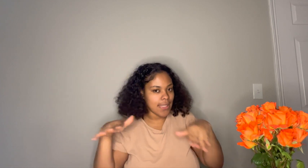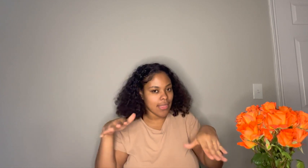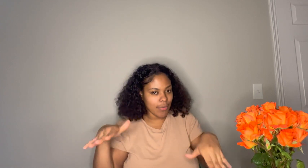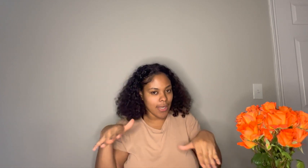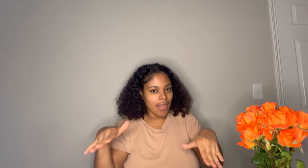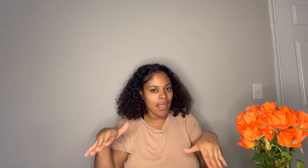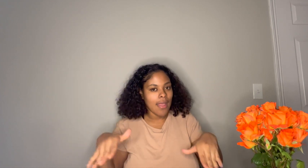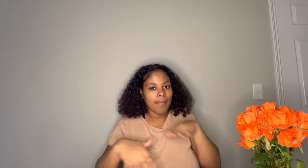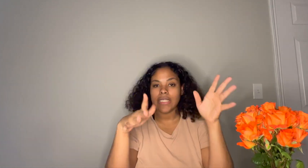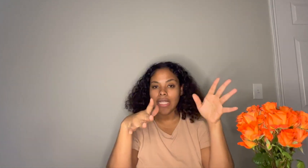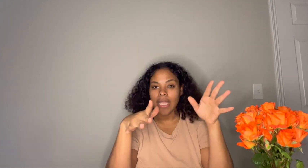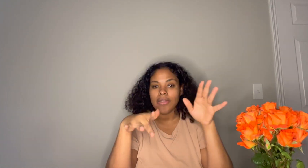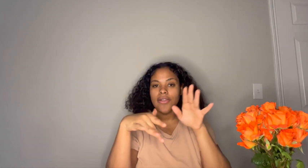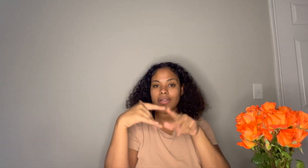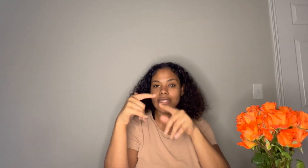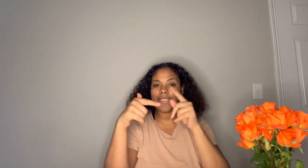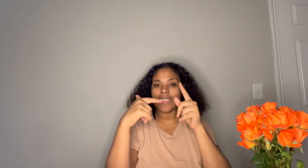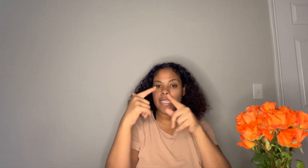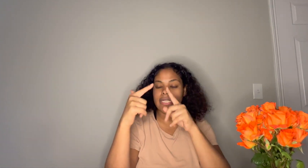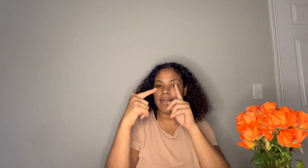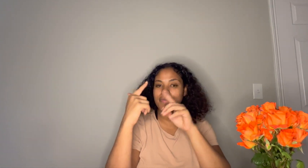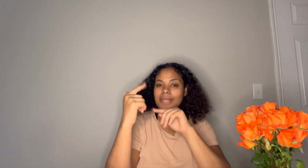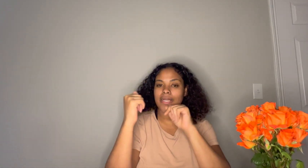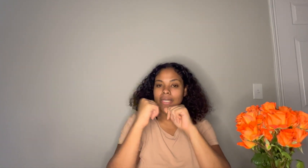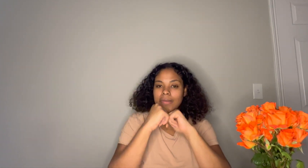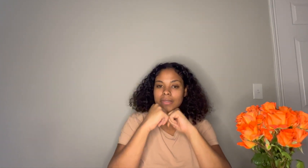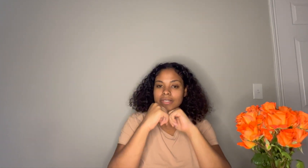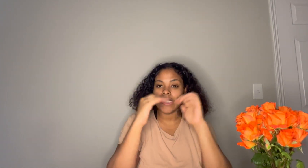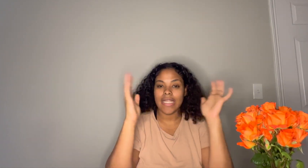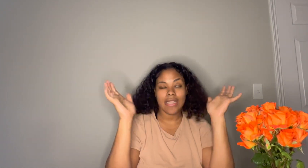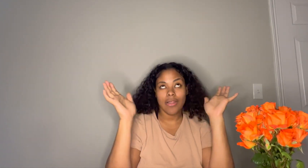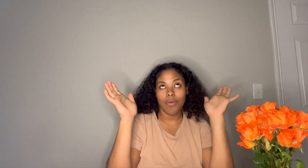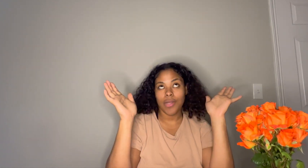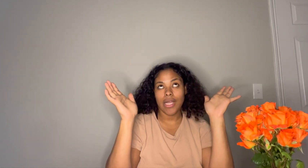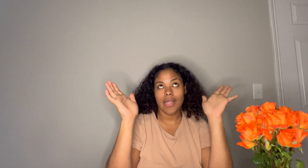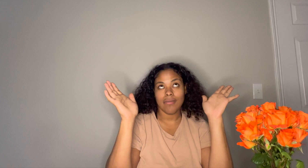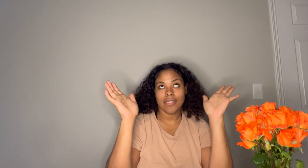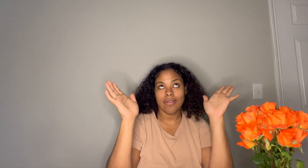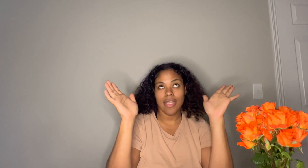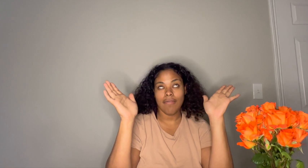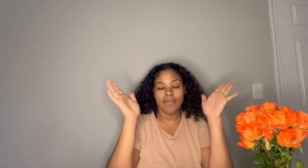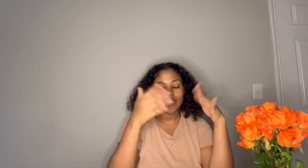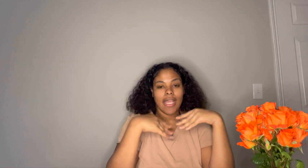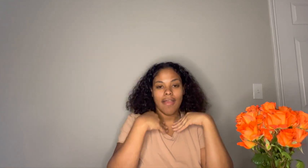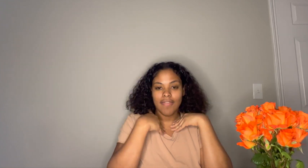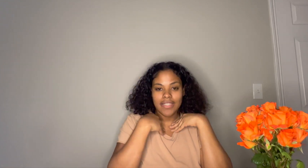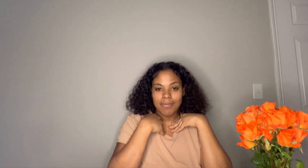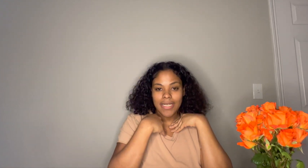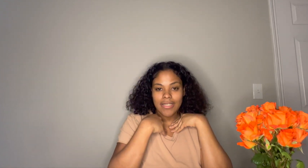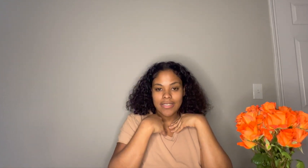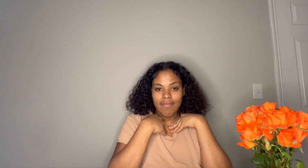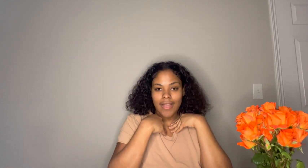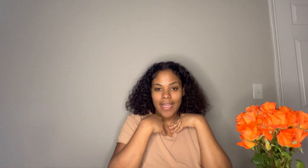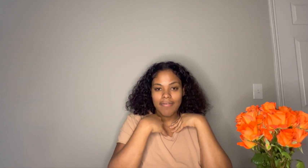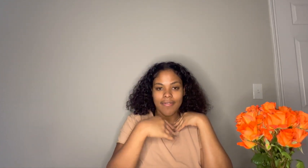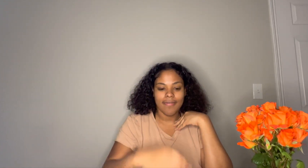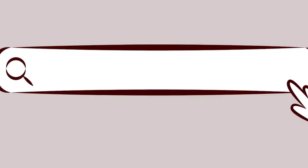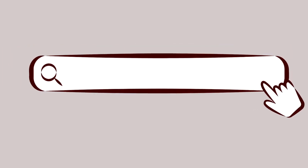so yeah your girl is getting up there in numbers thank the Lord I am so thankful to have this many years of life what